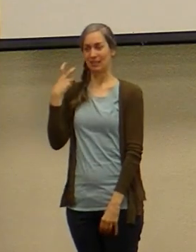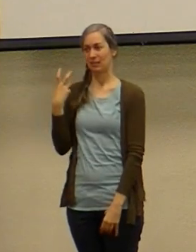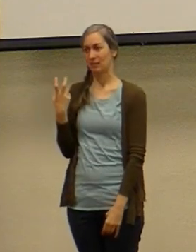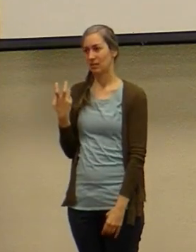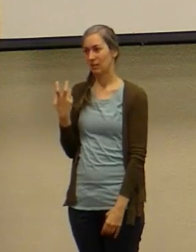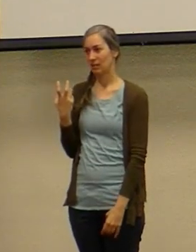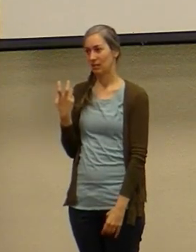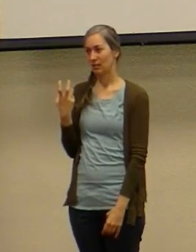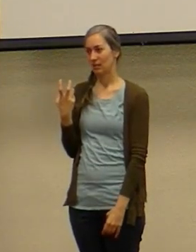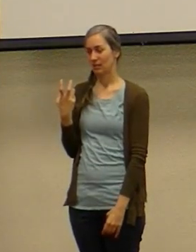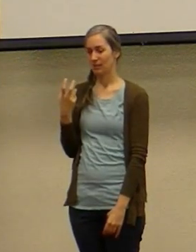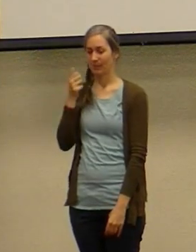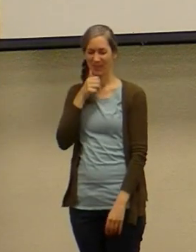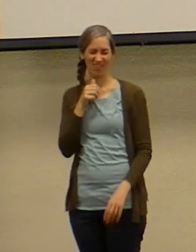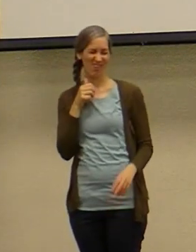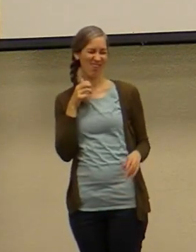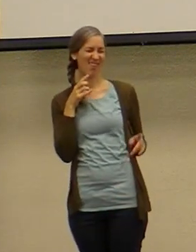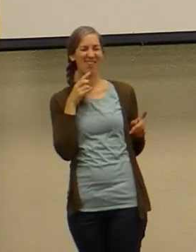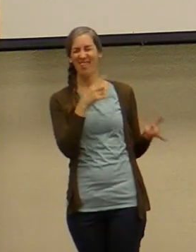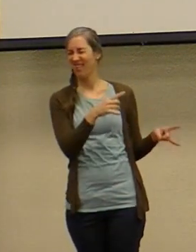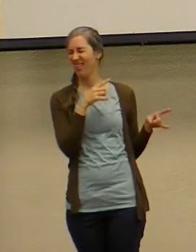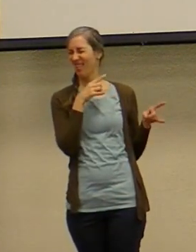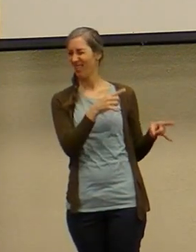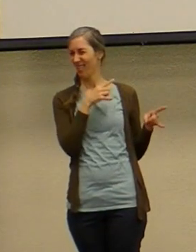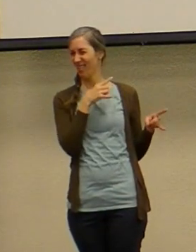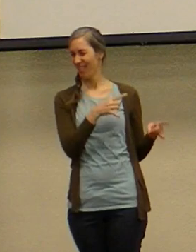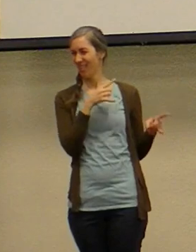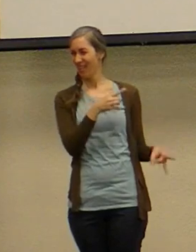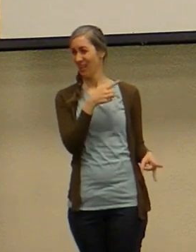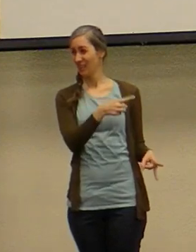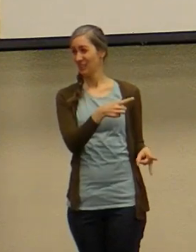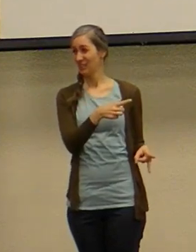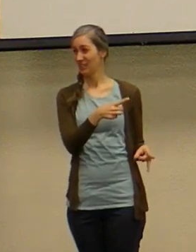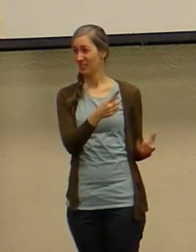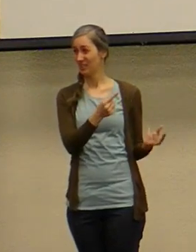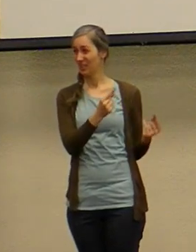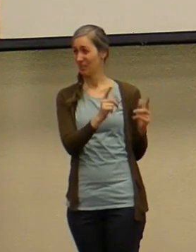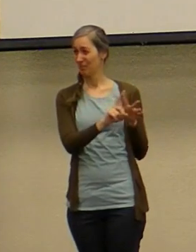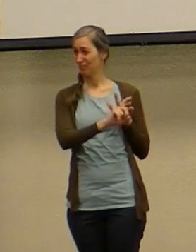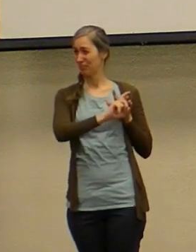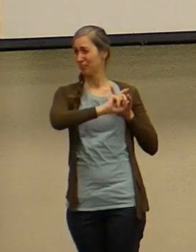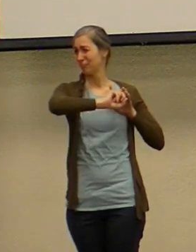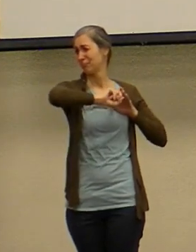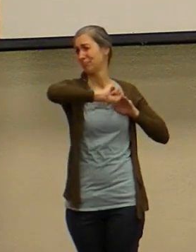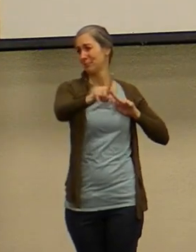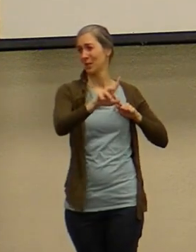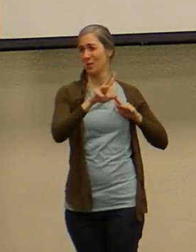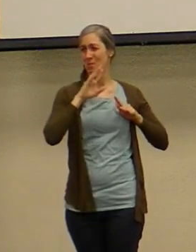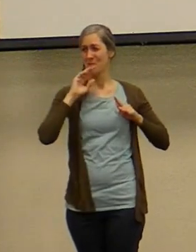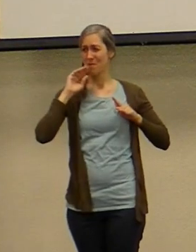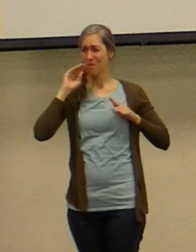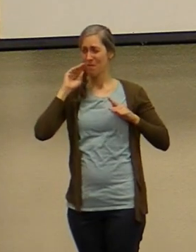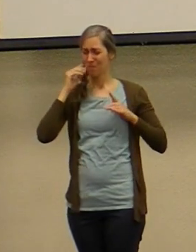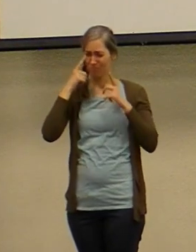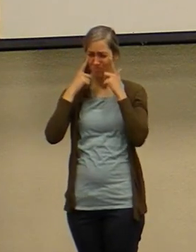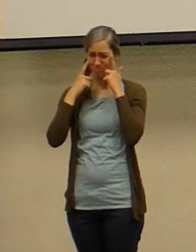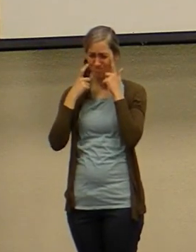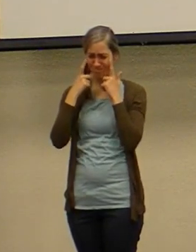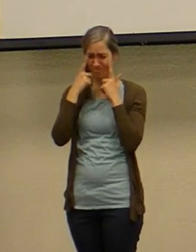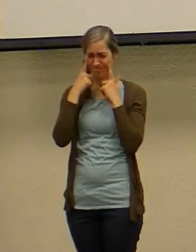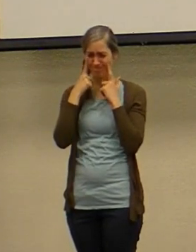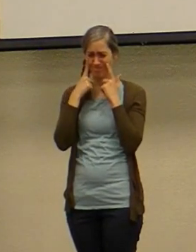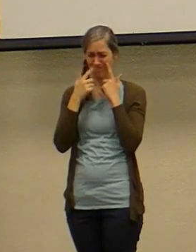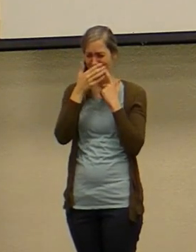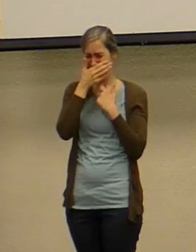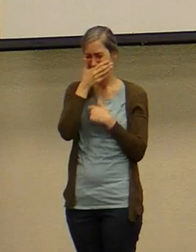and they laugh and they make fun of her to the point where she runs home eyes full of tears and her mouth being covered by her